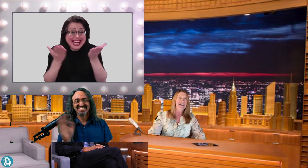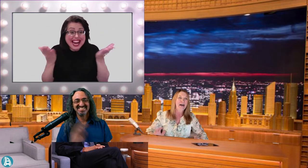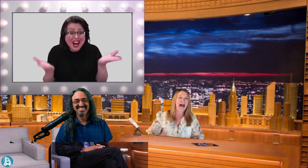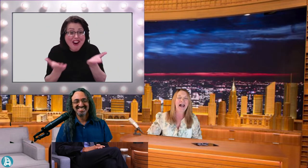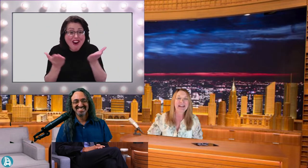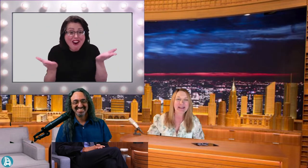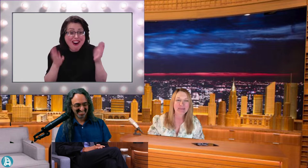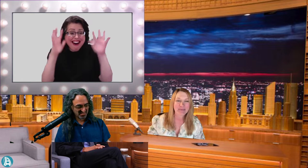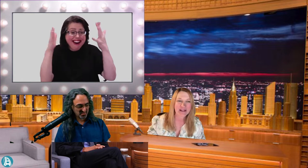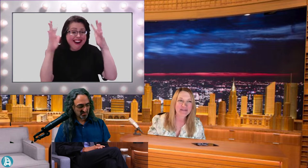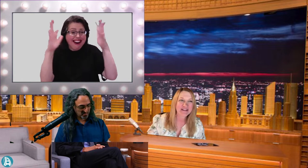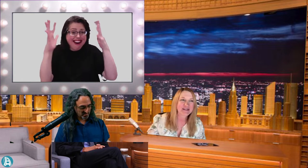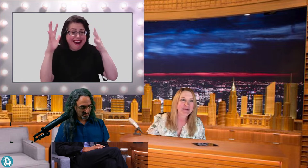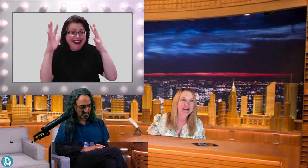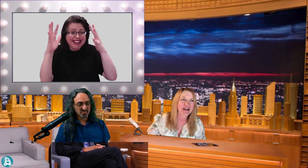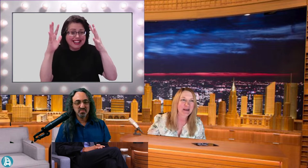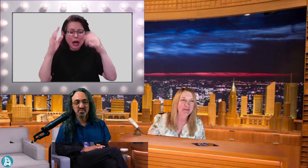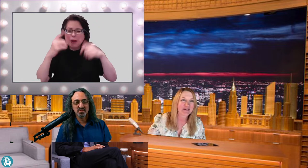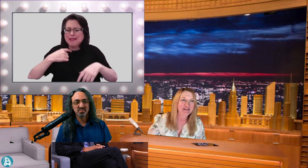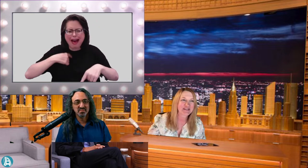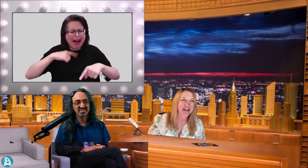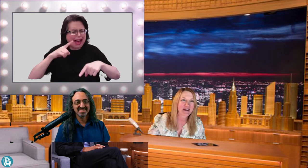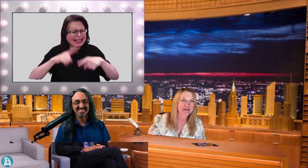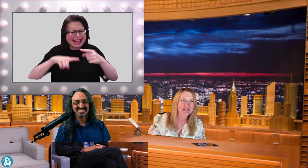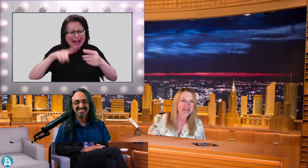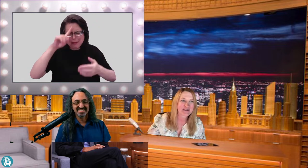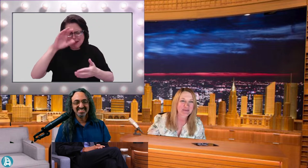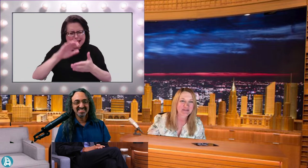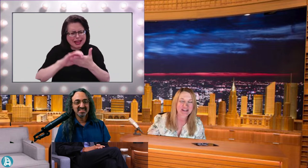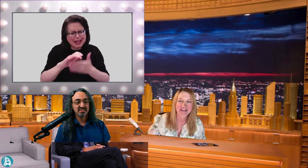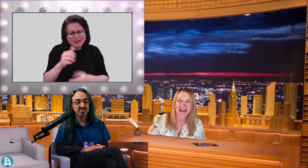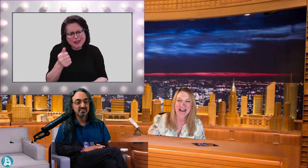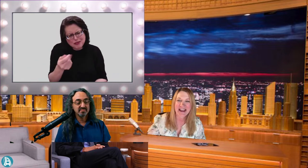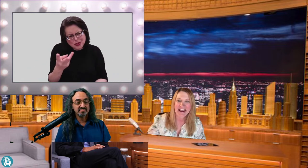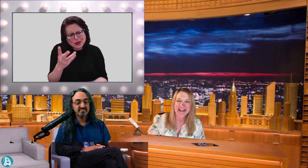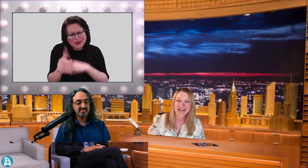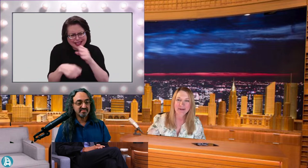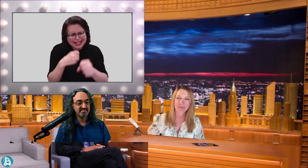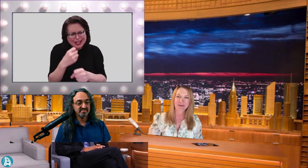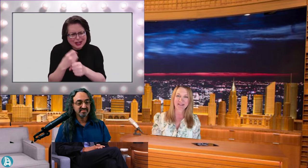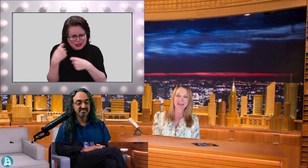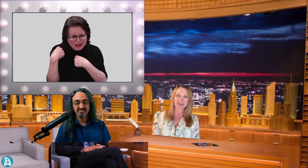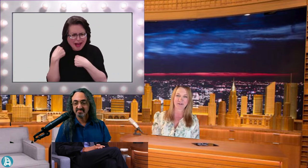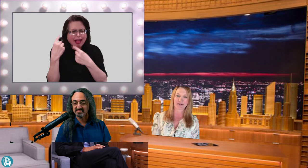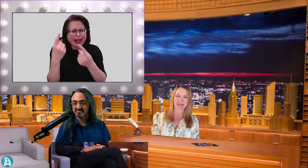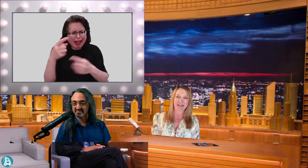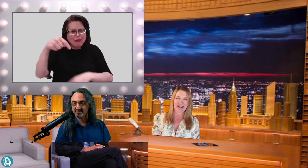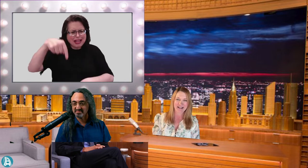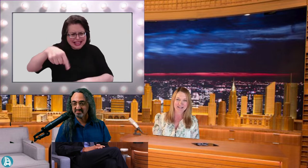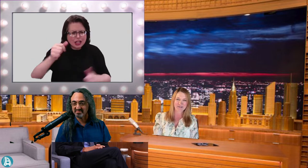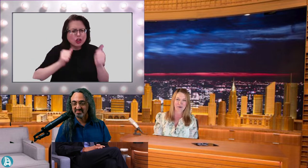I can't believe it has been a couple years now since we've done A Hanging with Hillary. So,